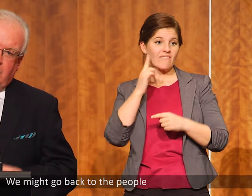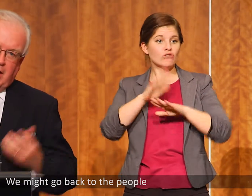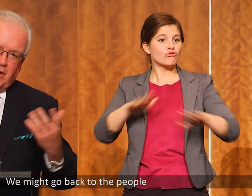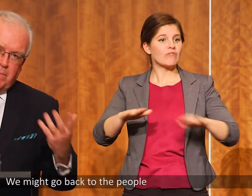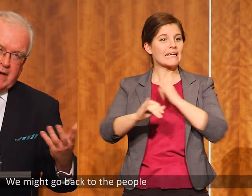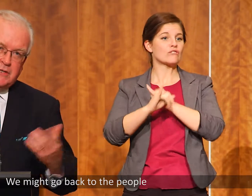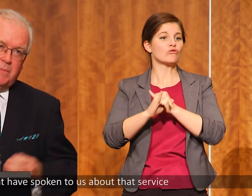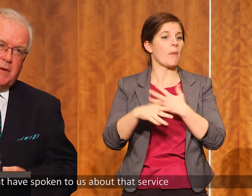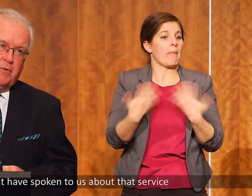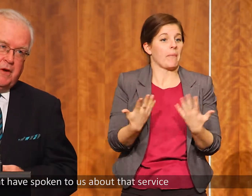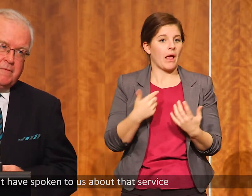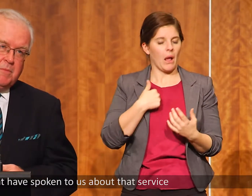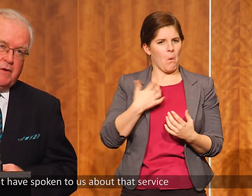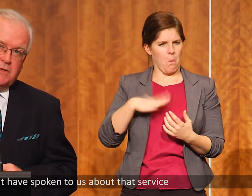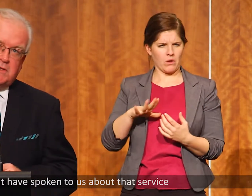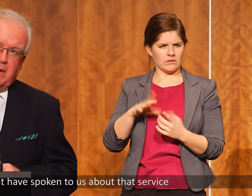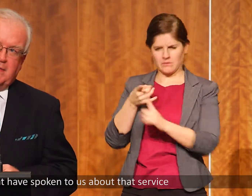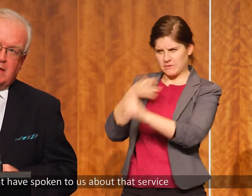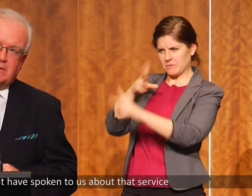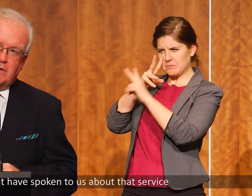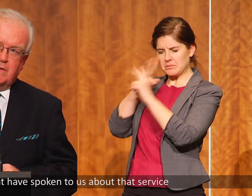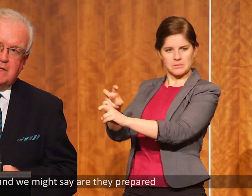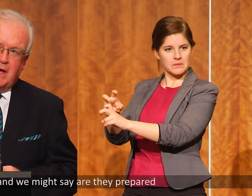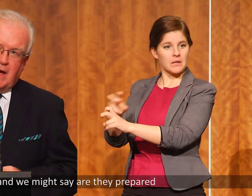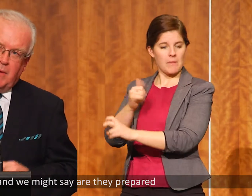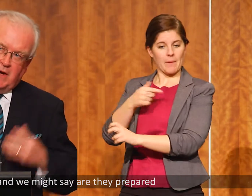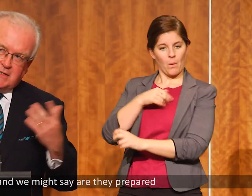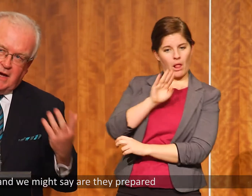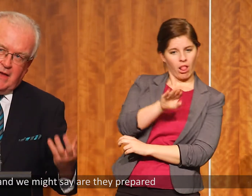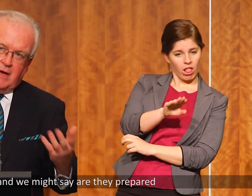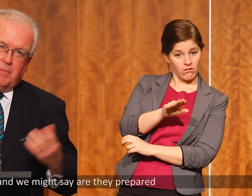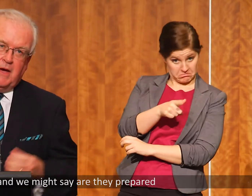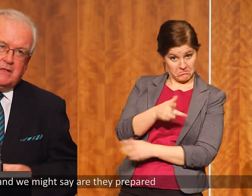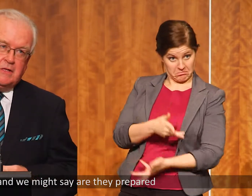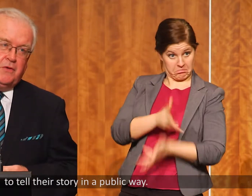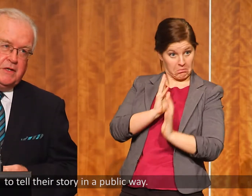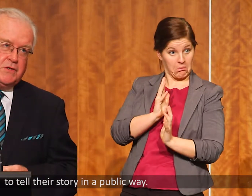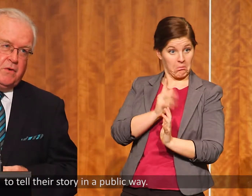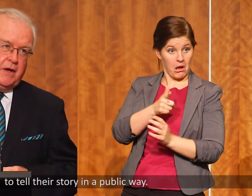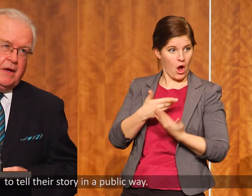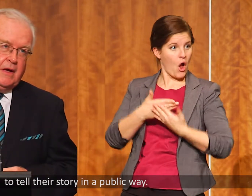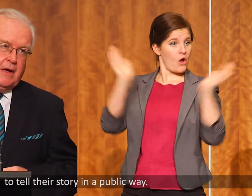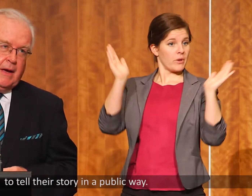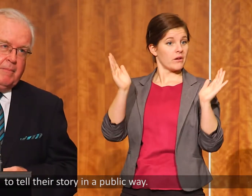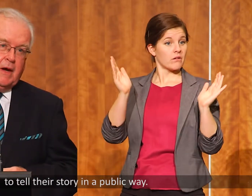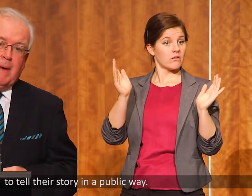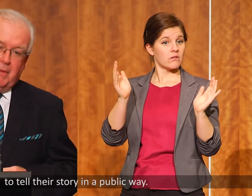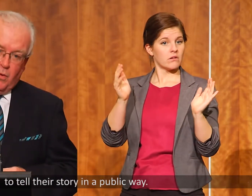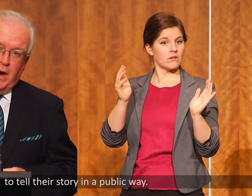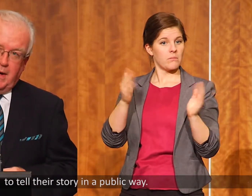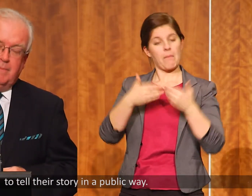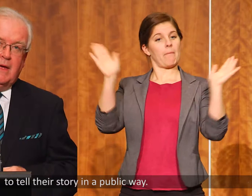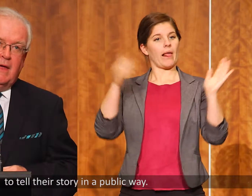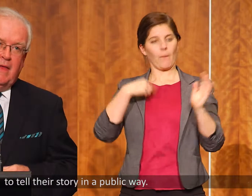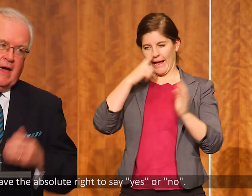We might go back to the people that have spoken to us about that service and we might say, are they prepared to tell their story in a